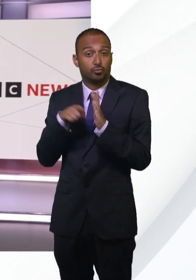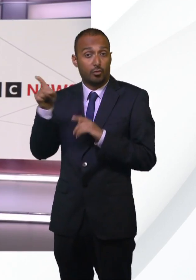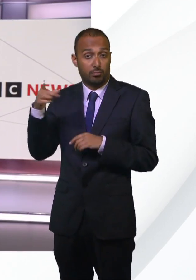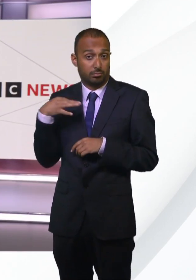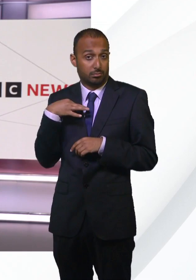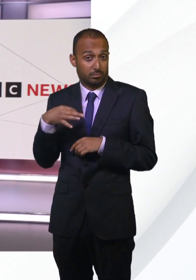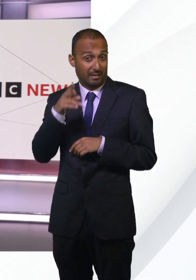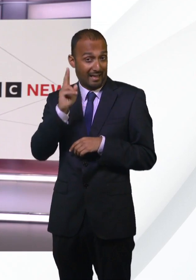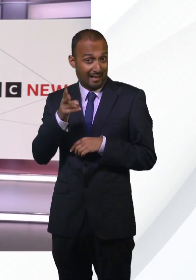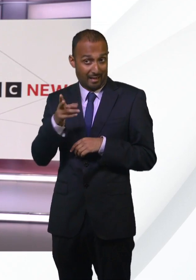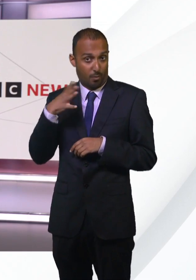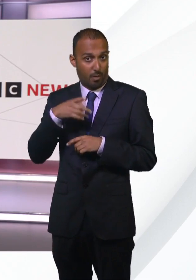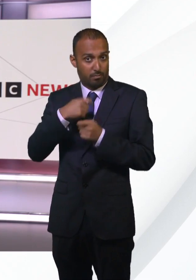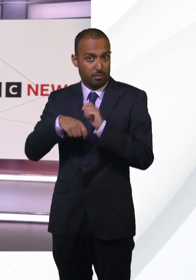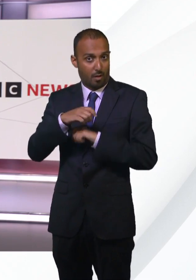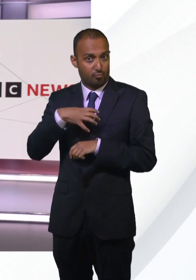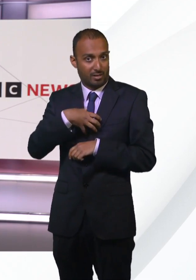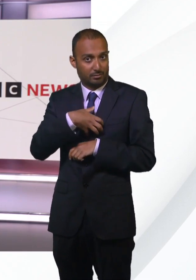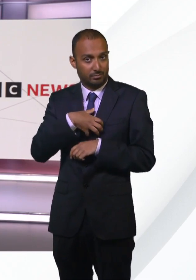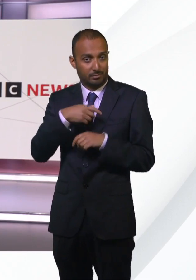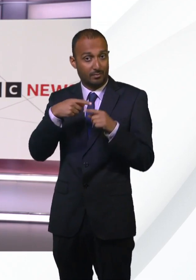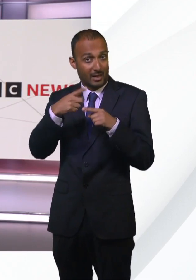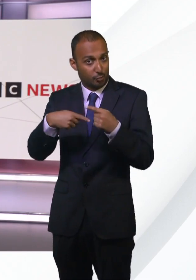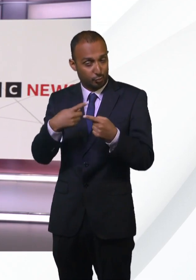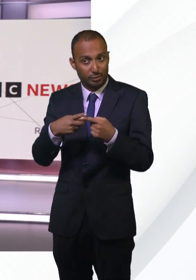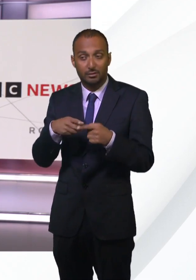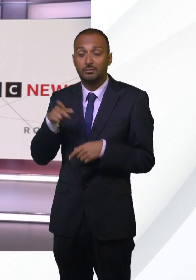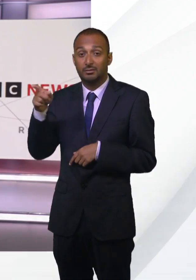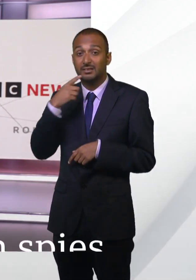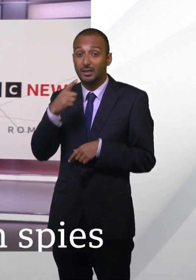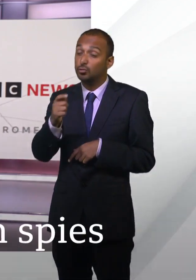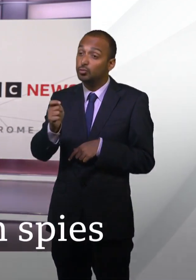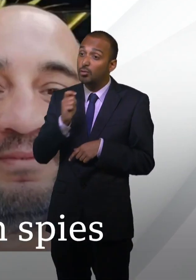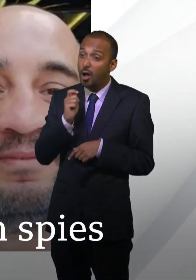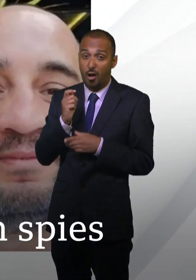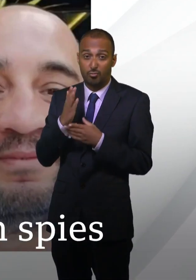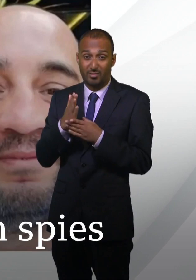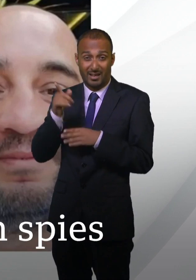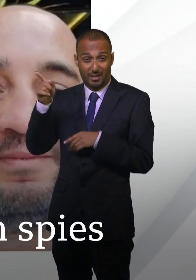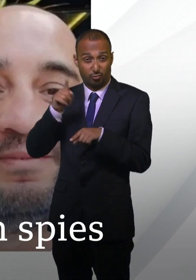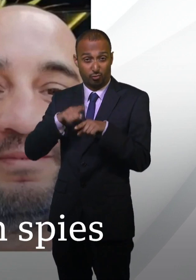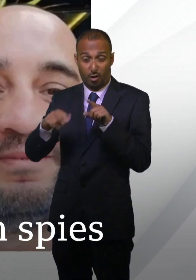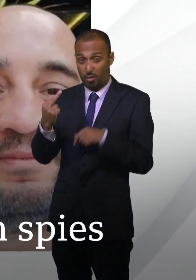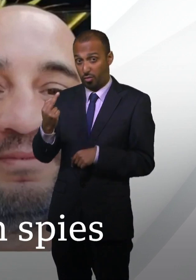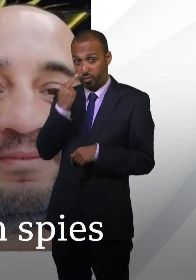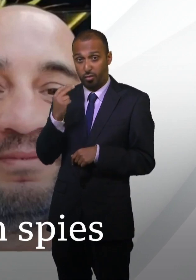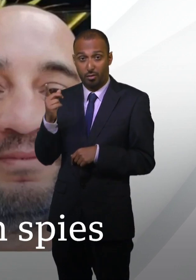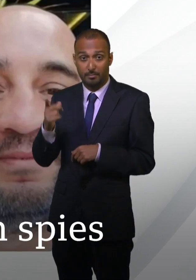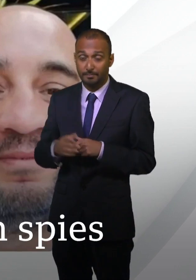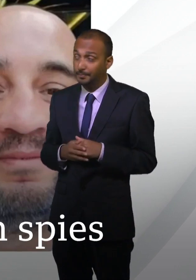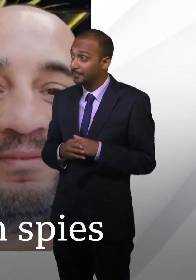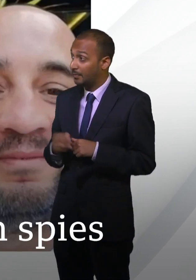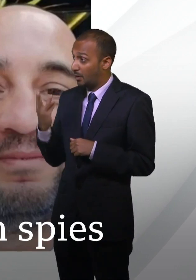next year, says the charges against him are a witch hunt. Also this lunchtime. Three people suspected of